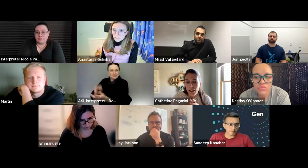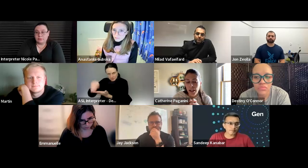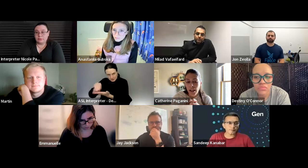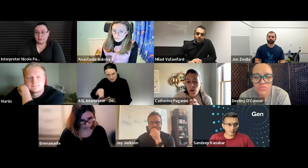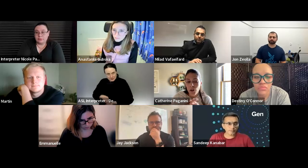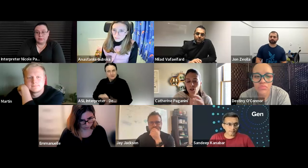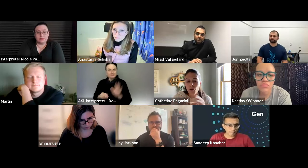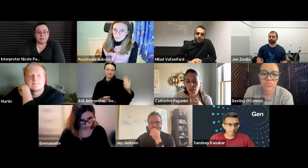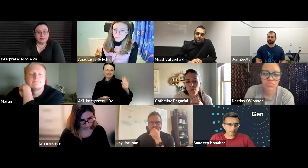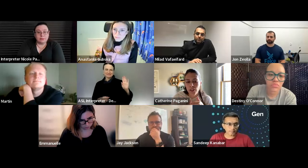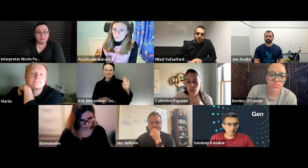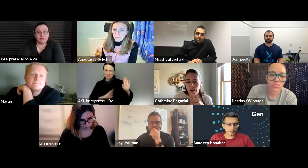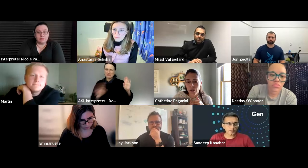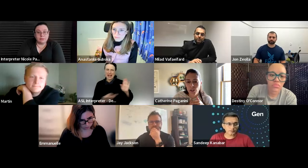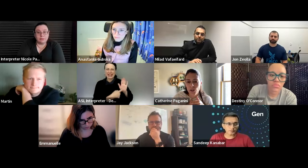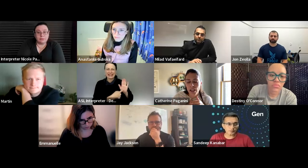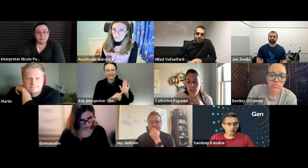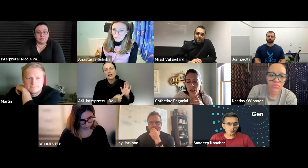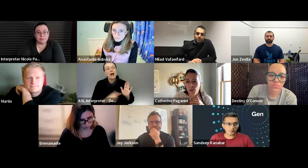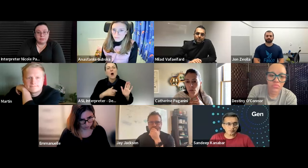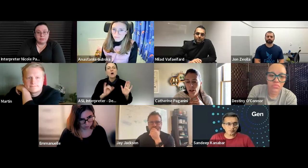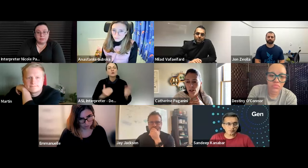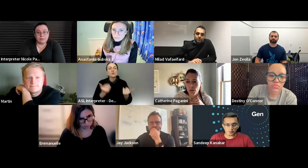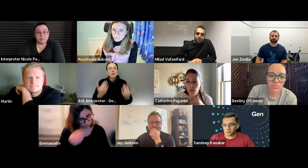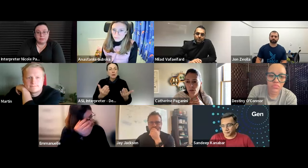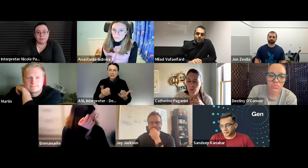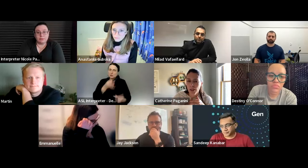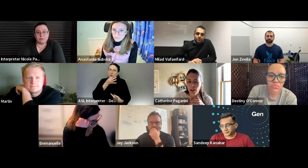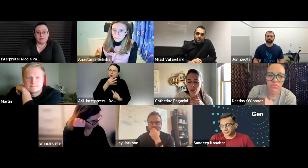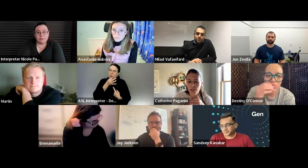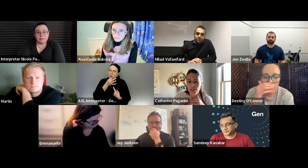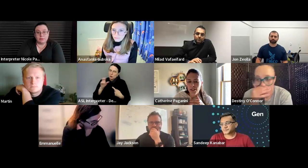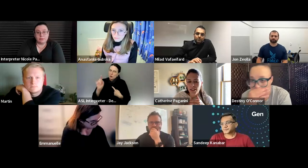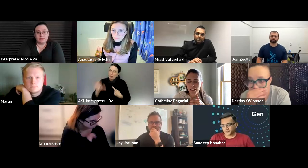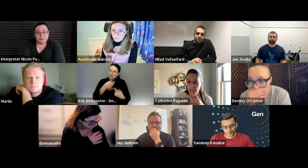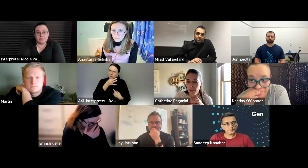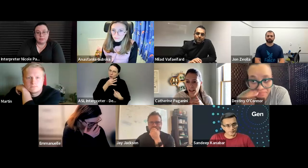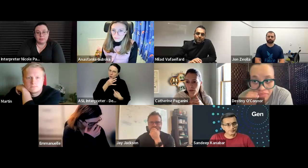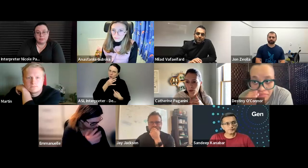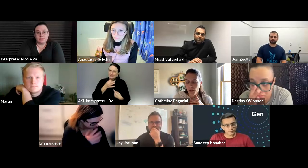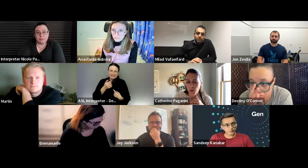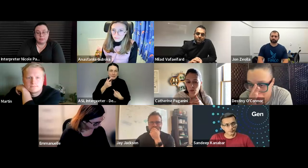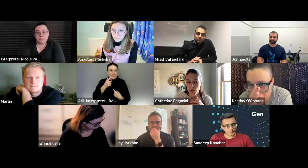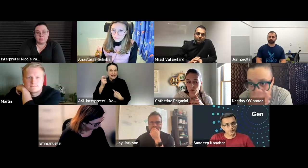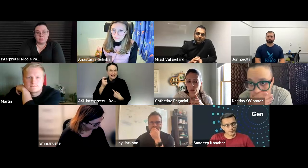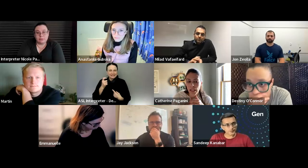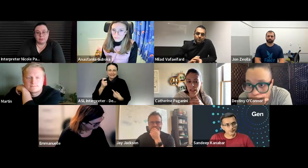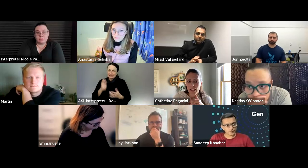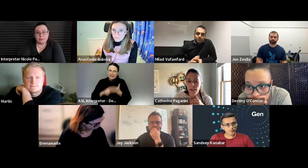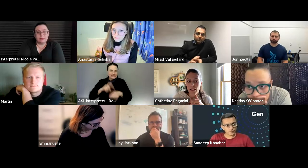i would also recommend trying to do that as soon as possible but because it takes time to